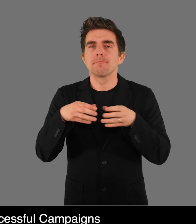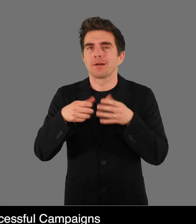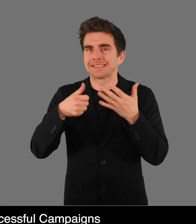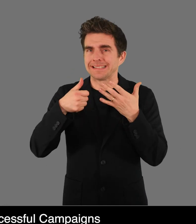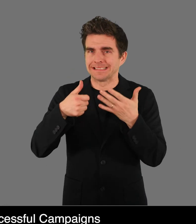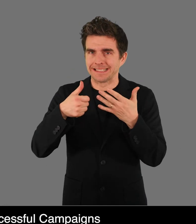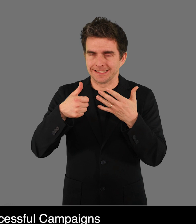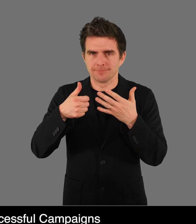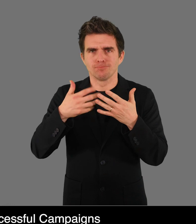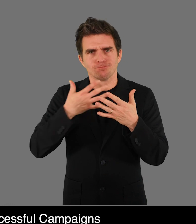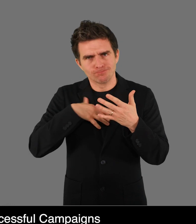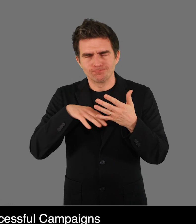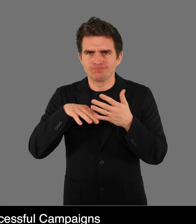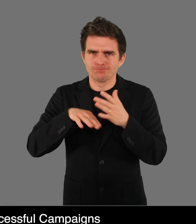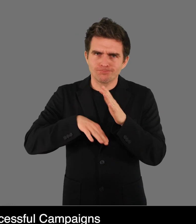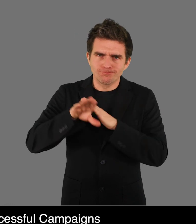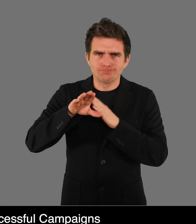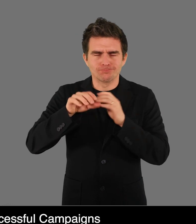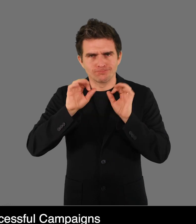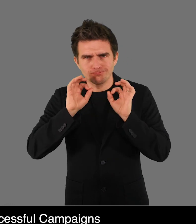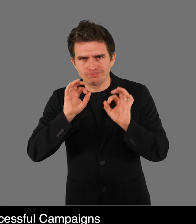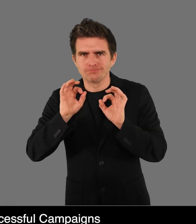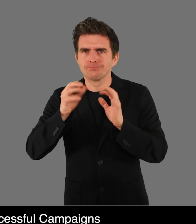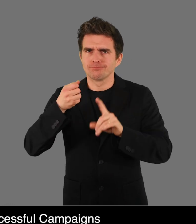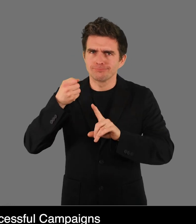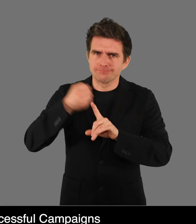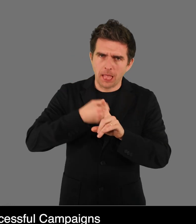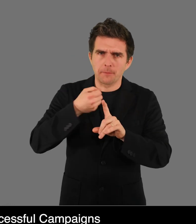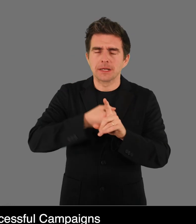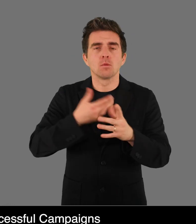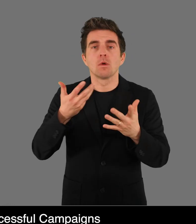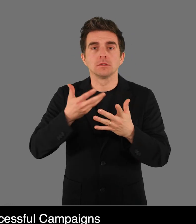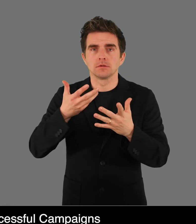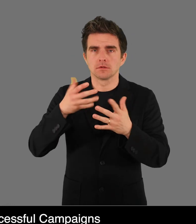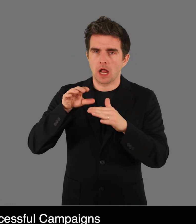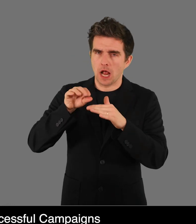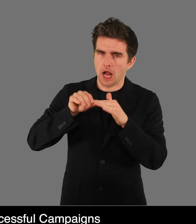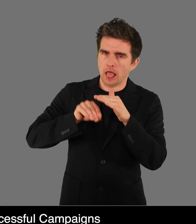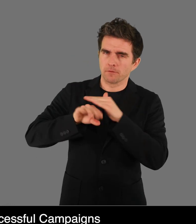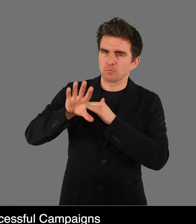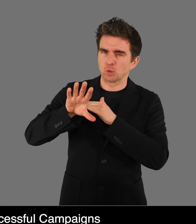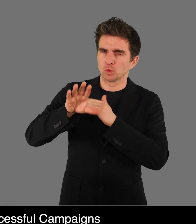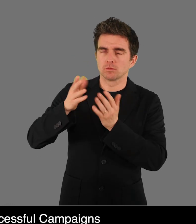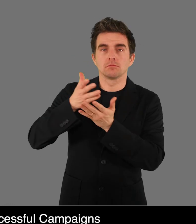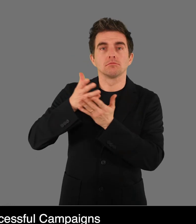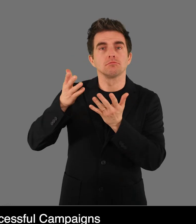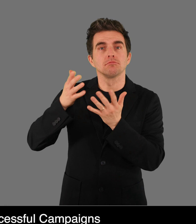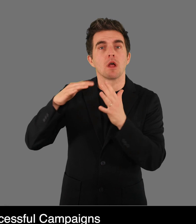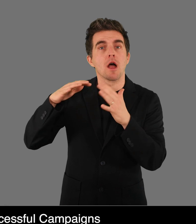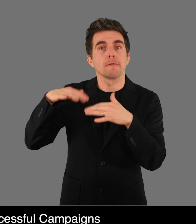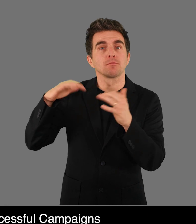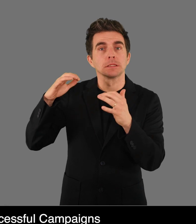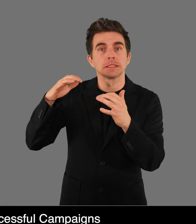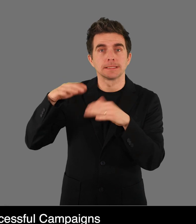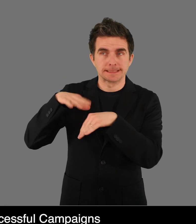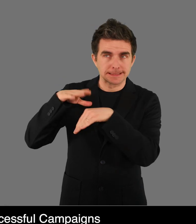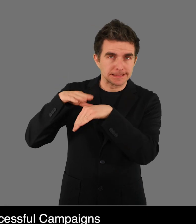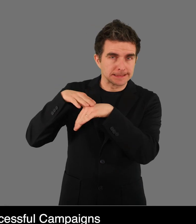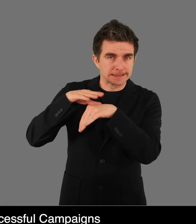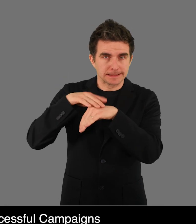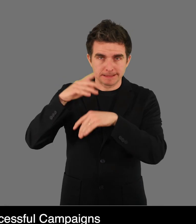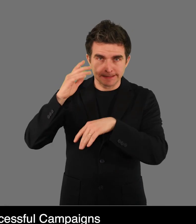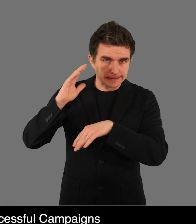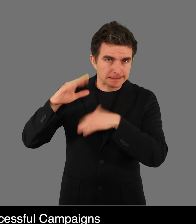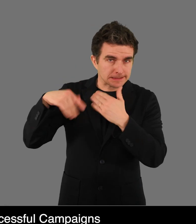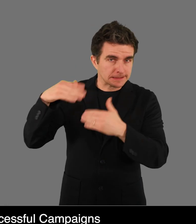Welcome to Model 6, Building Successful Campaign